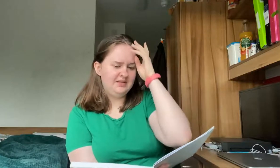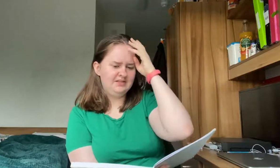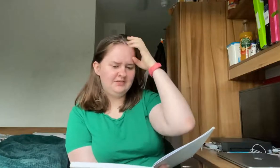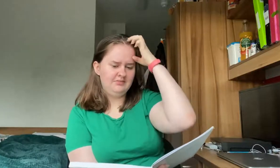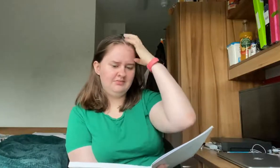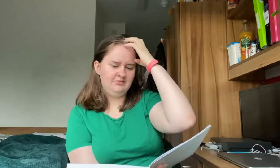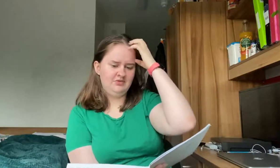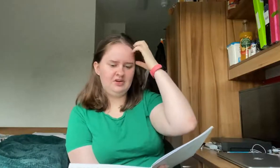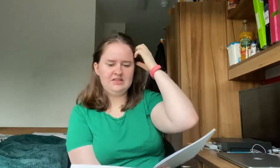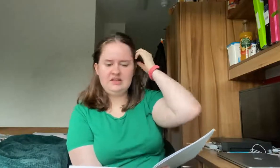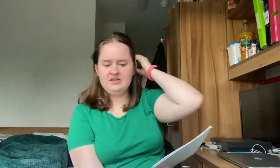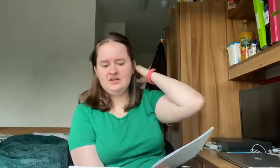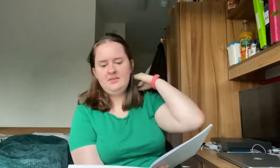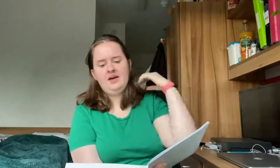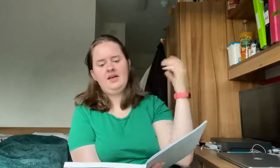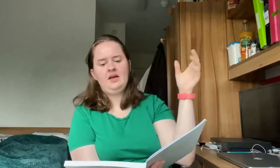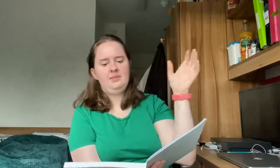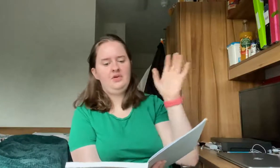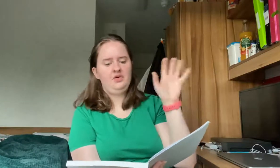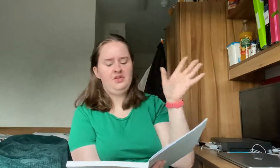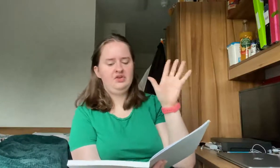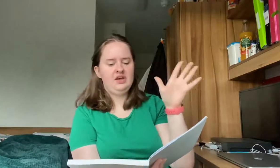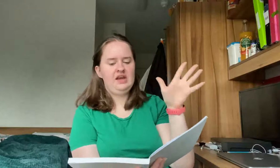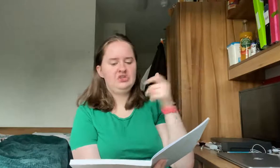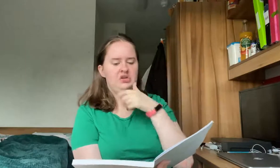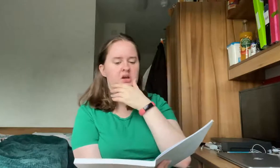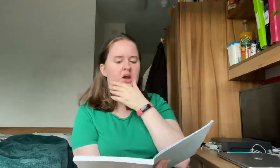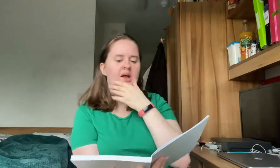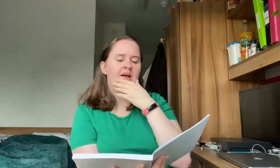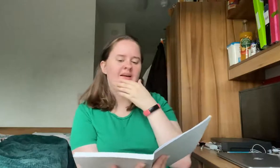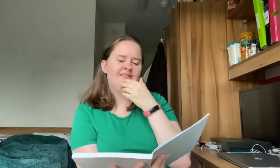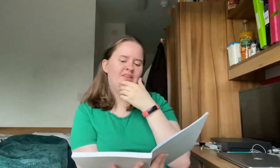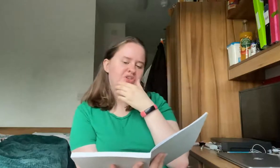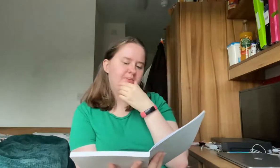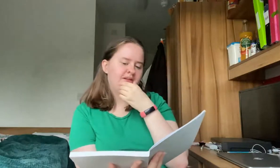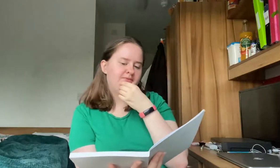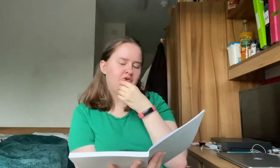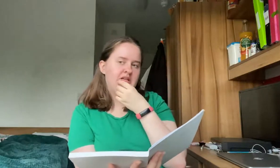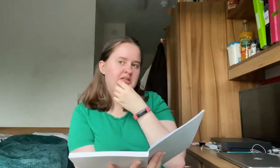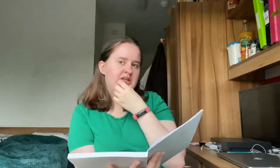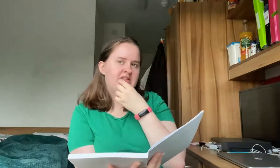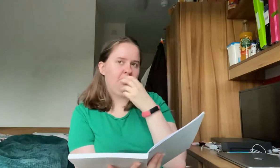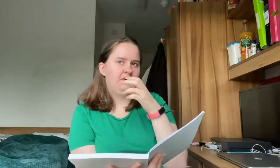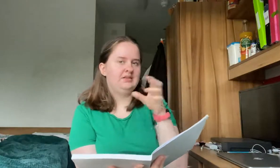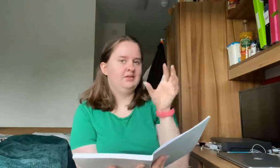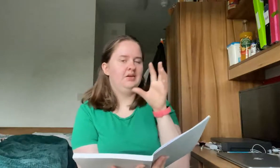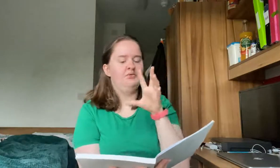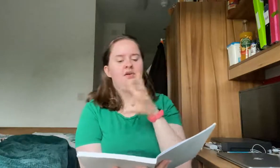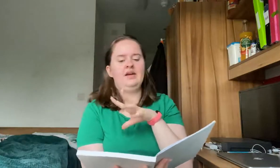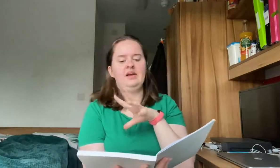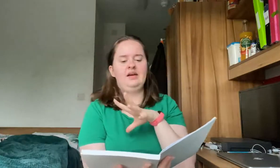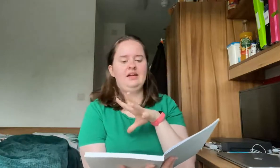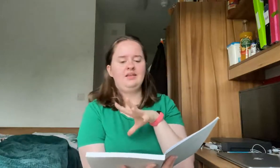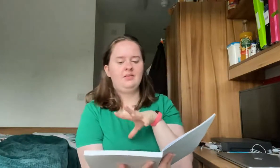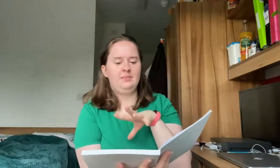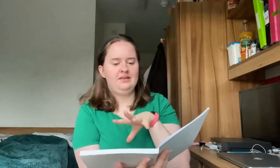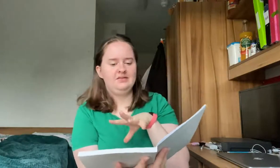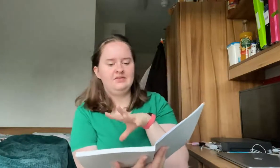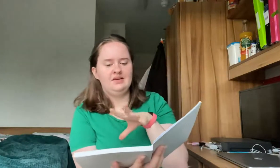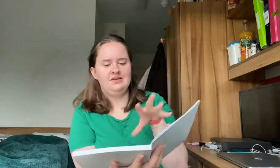granted they might happen on the odd occasion and then the £2.40 in Tesco isn't a regular expense and